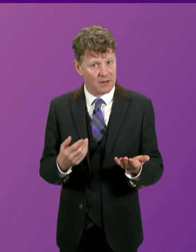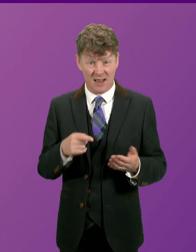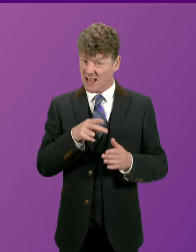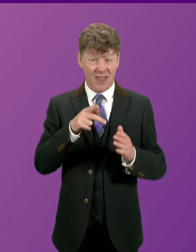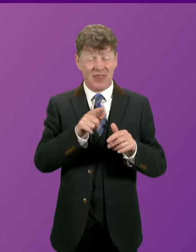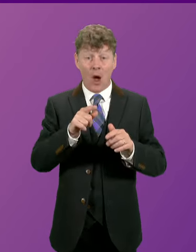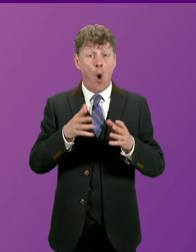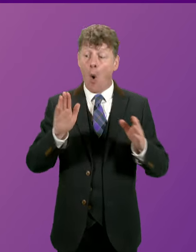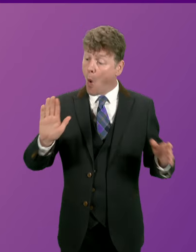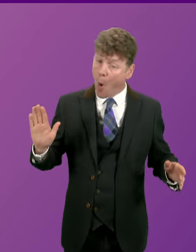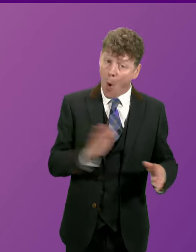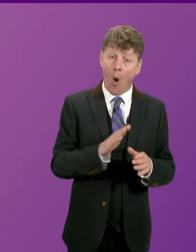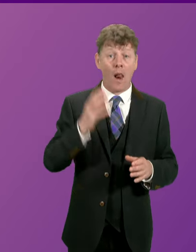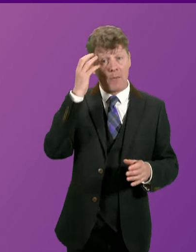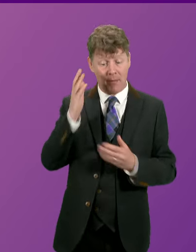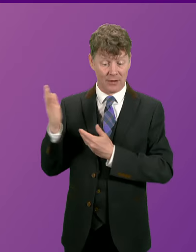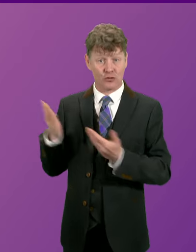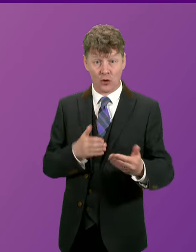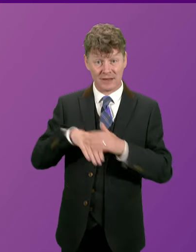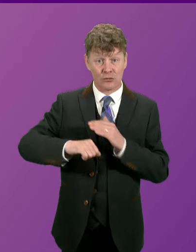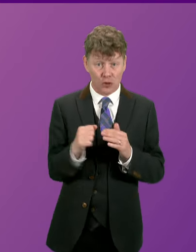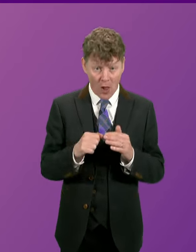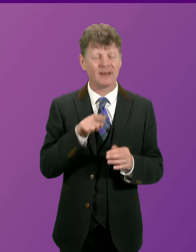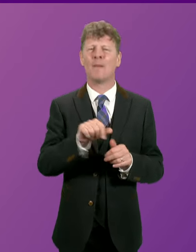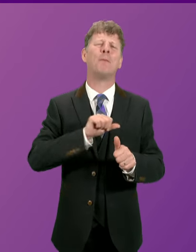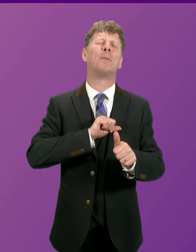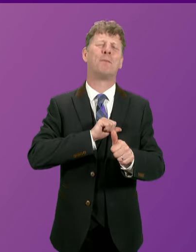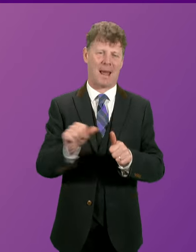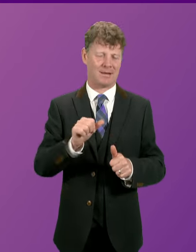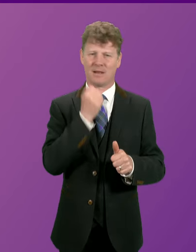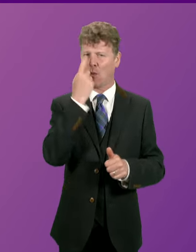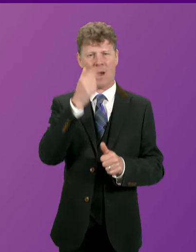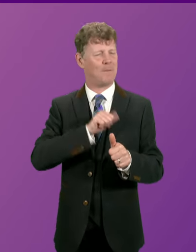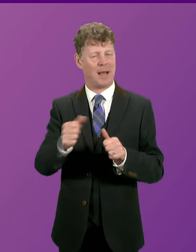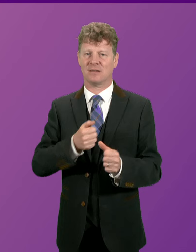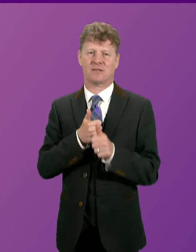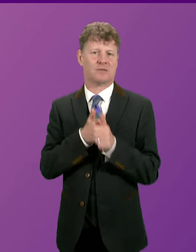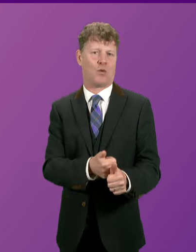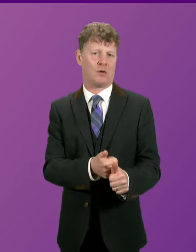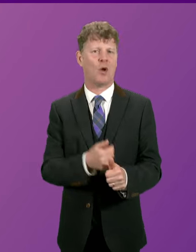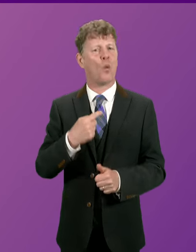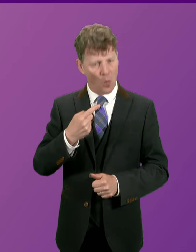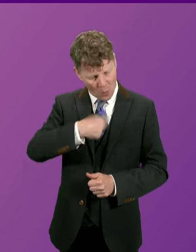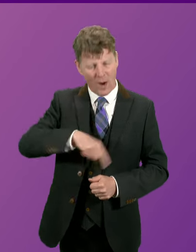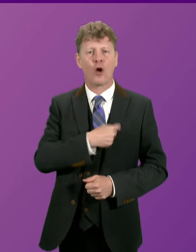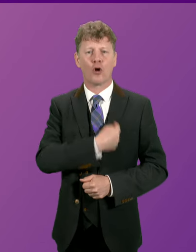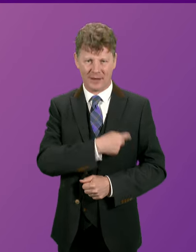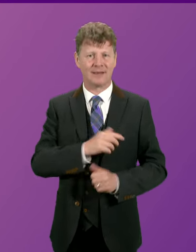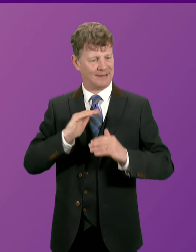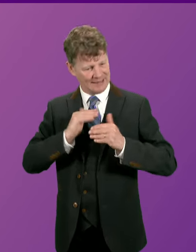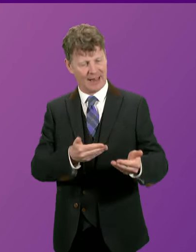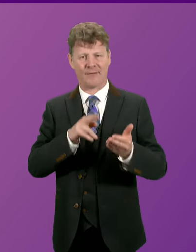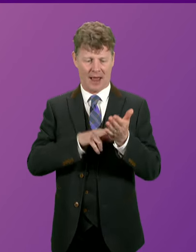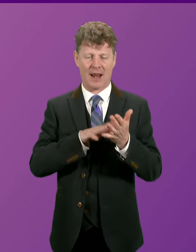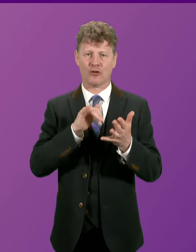financially of all the public services in Scotland, and we are absolutely committed to delivering for the National Health Service.